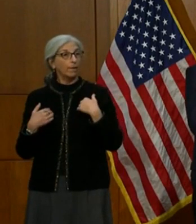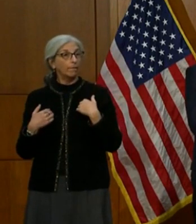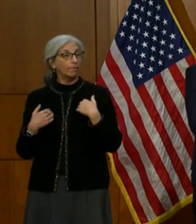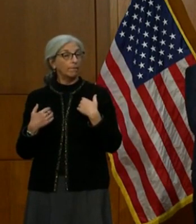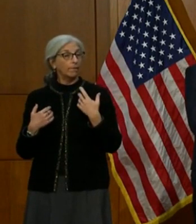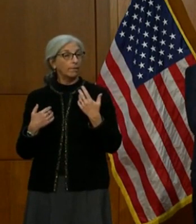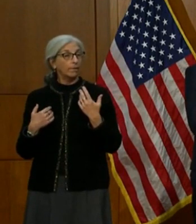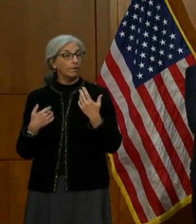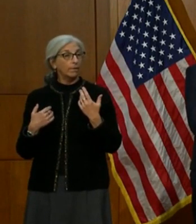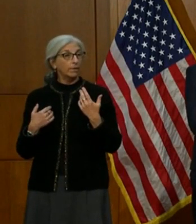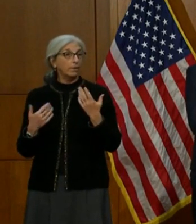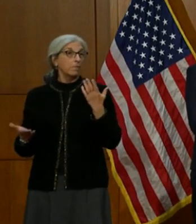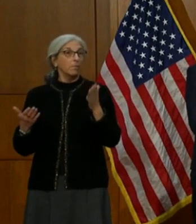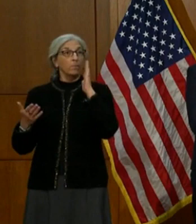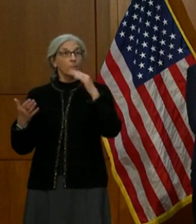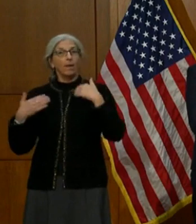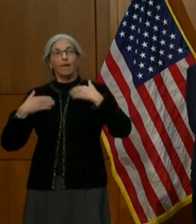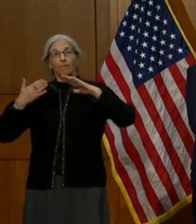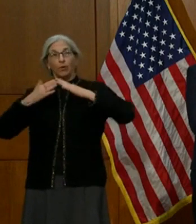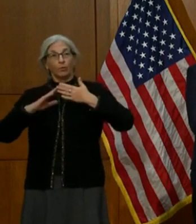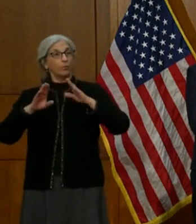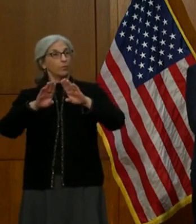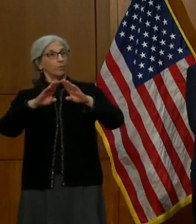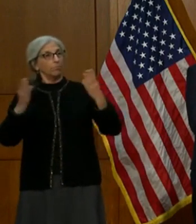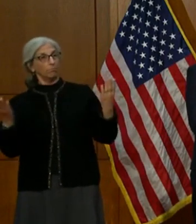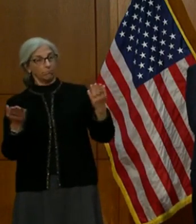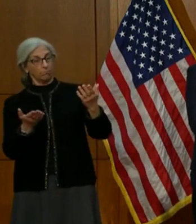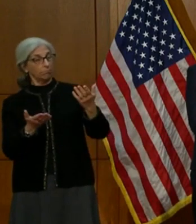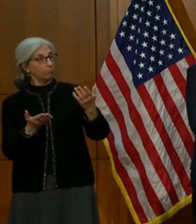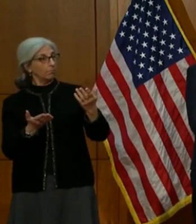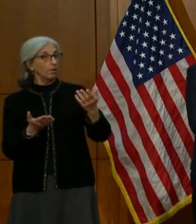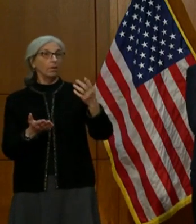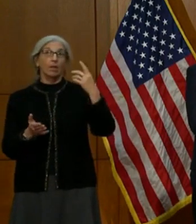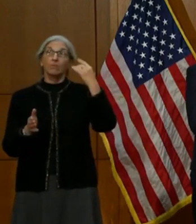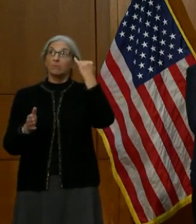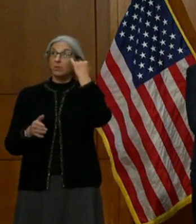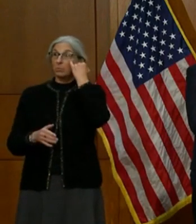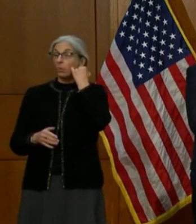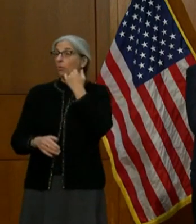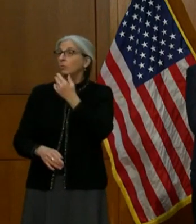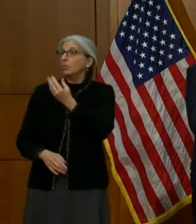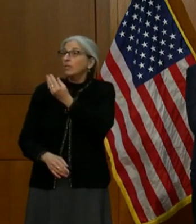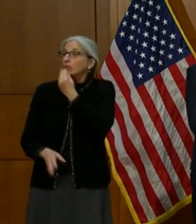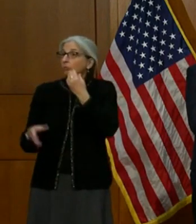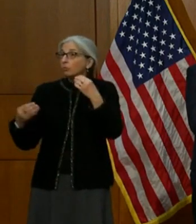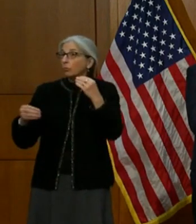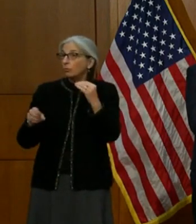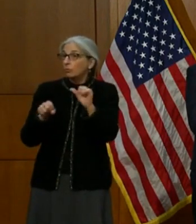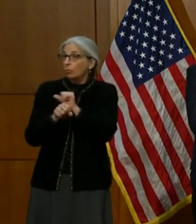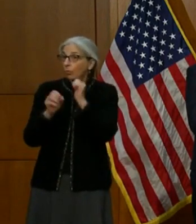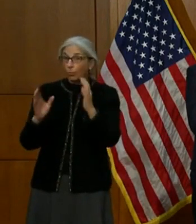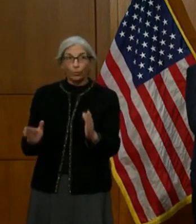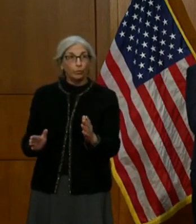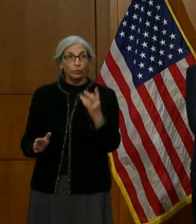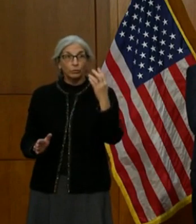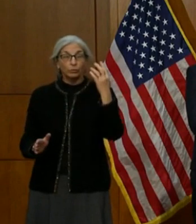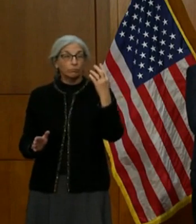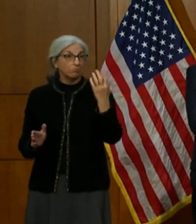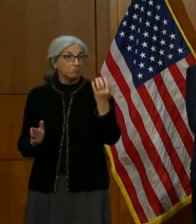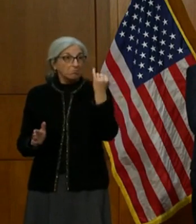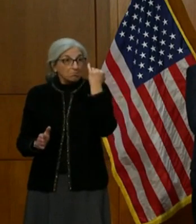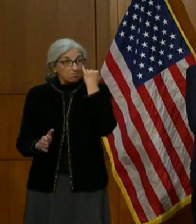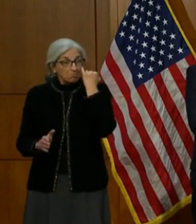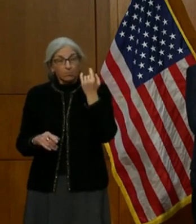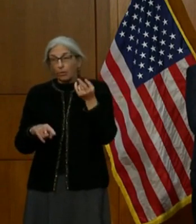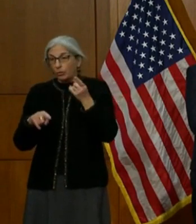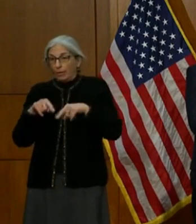doing like a community kind of site. If you're doing grocery store workers or something, may not be able to rely upon